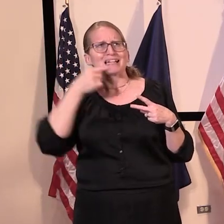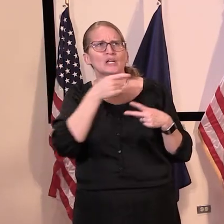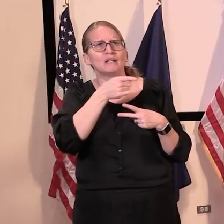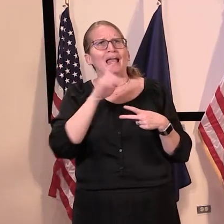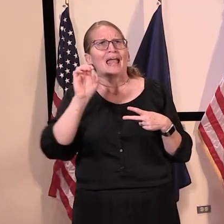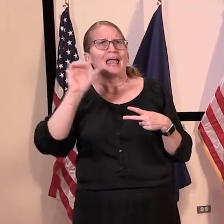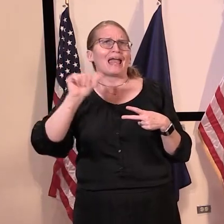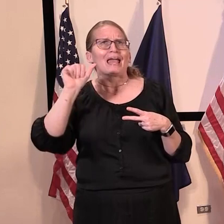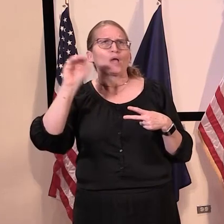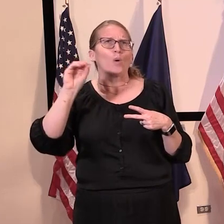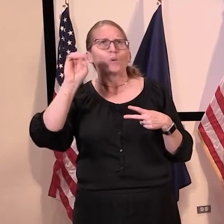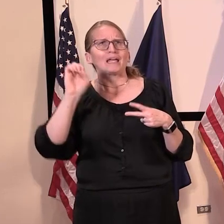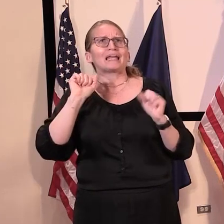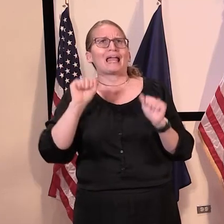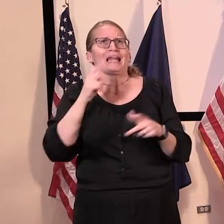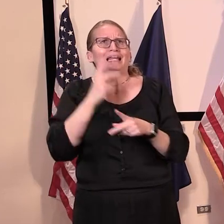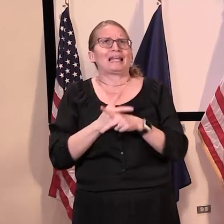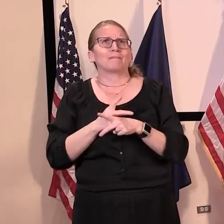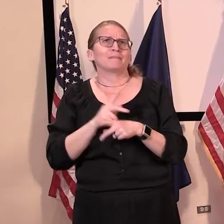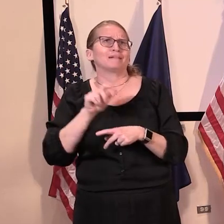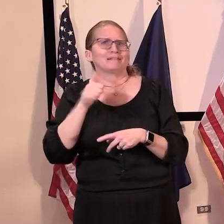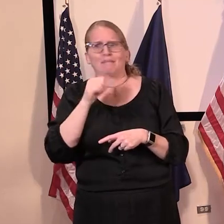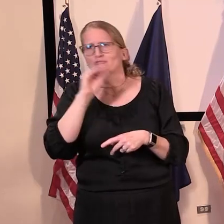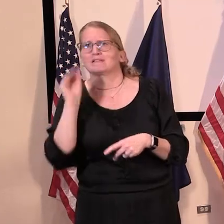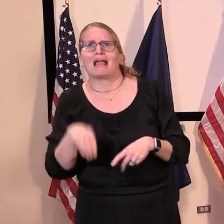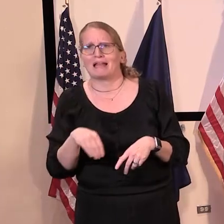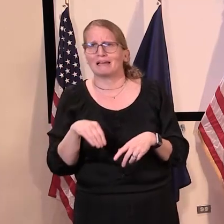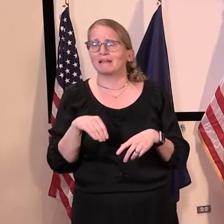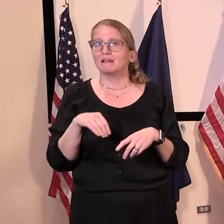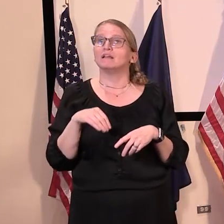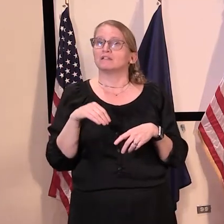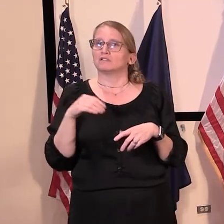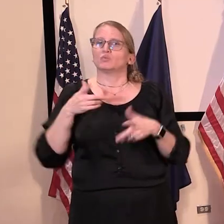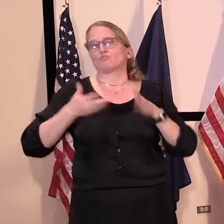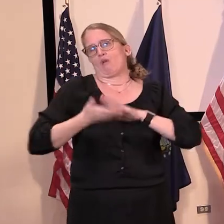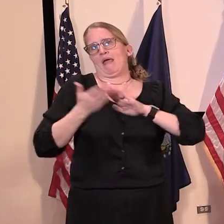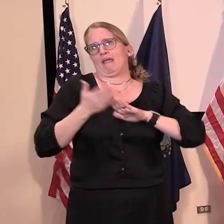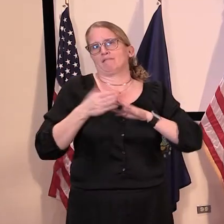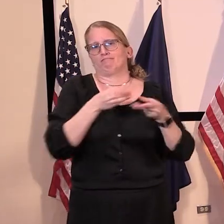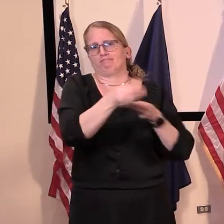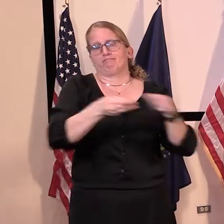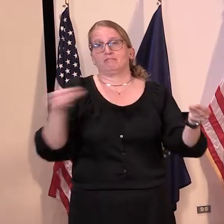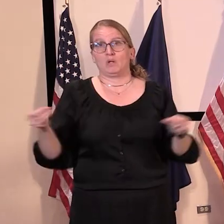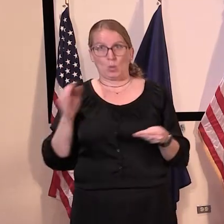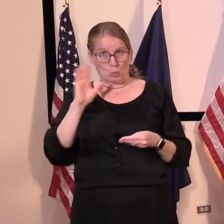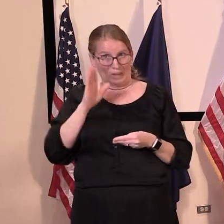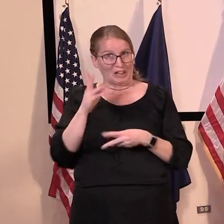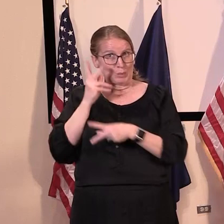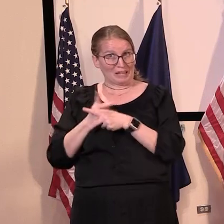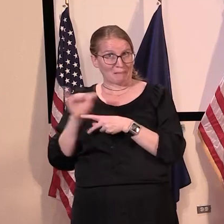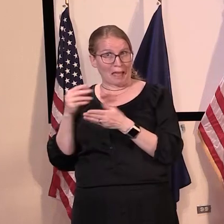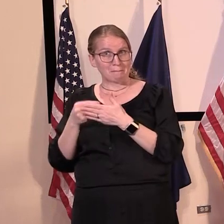dollars of the money for administering the funds, but will the AOE be keeping the money or passing it on to help the schools with their budgets?